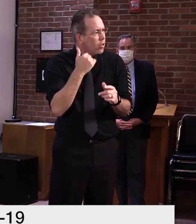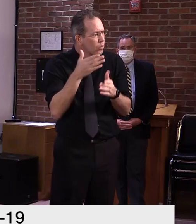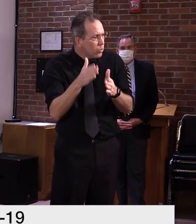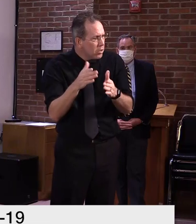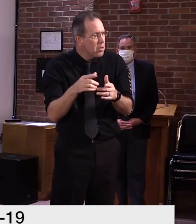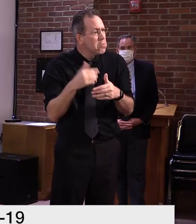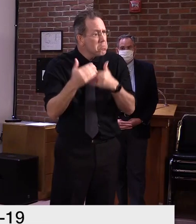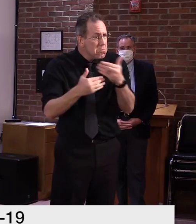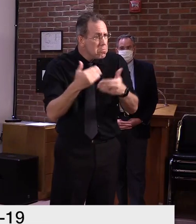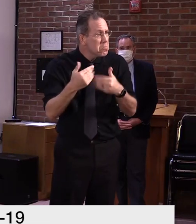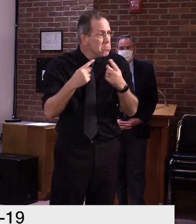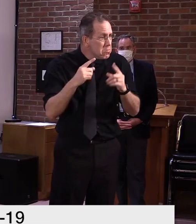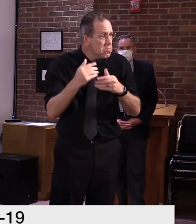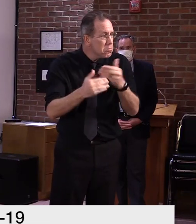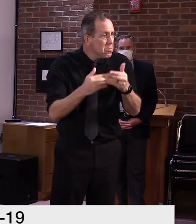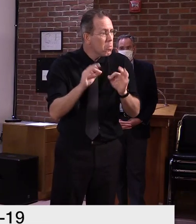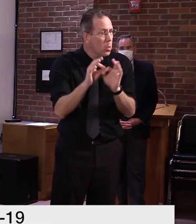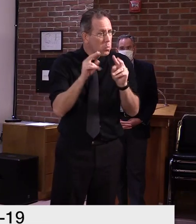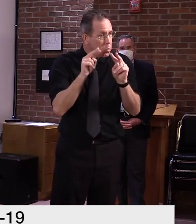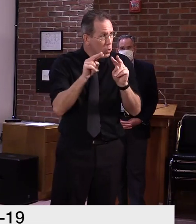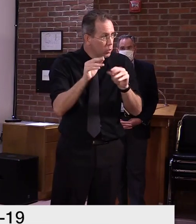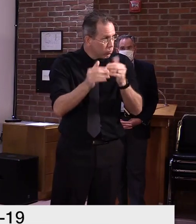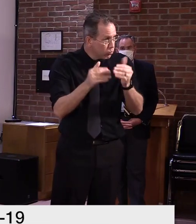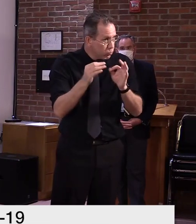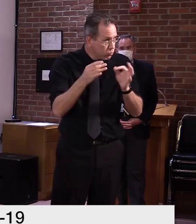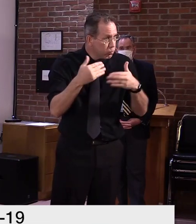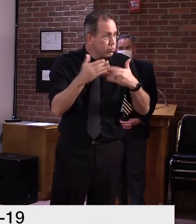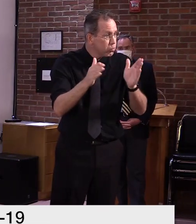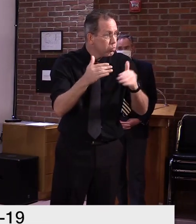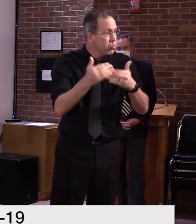I, I fail to see why we wouldn't.